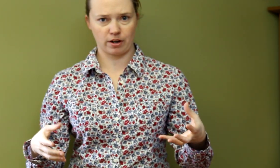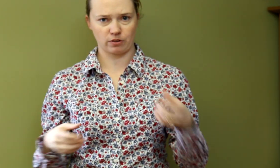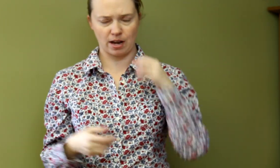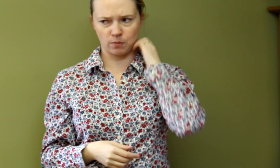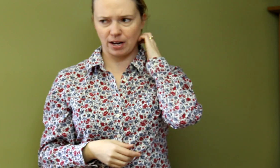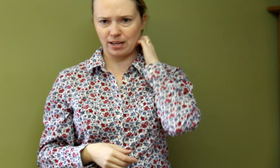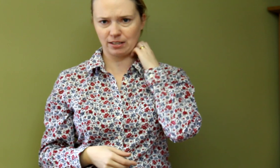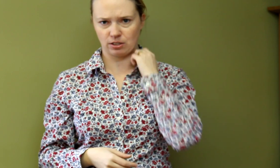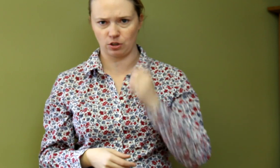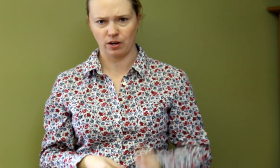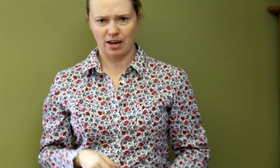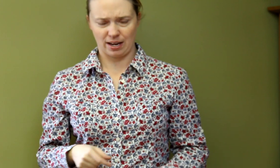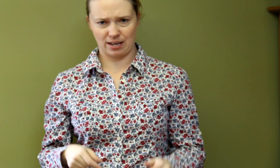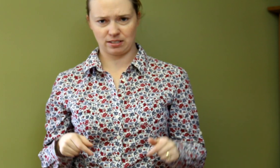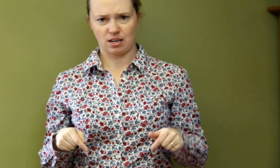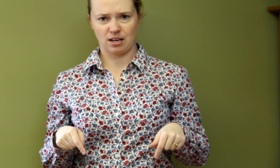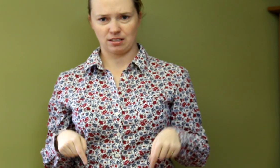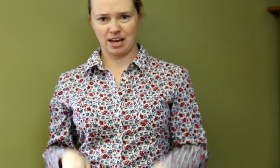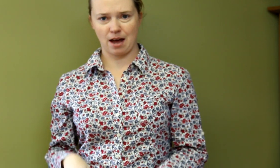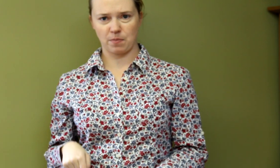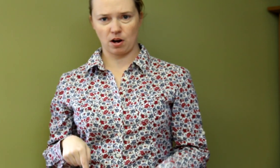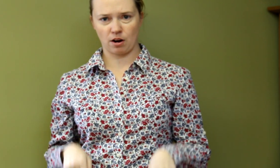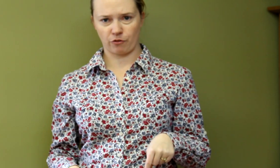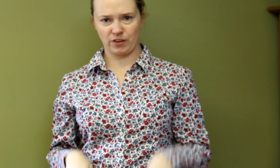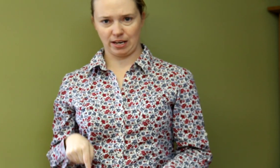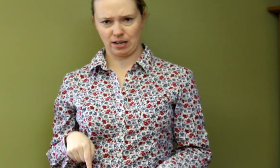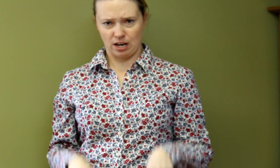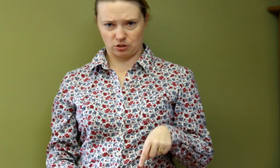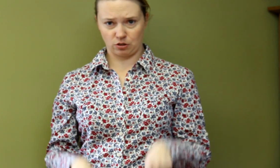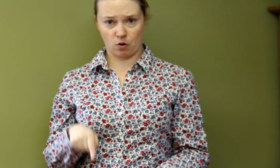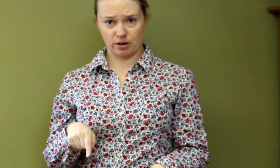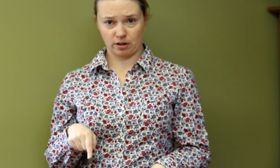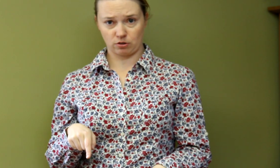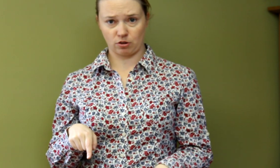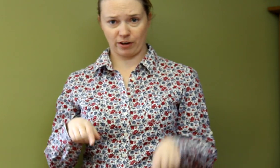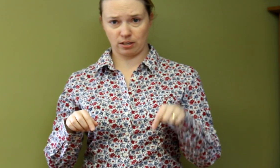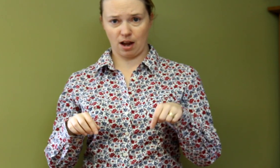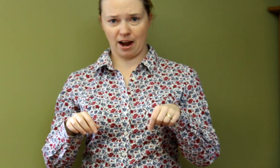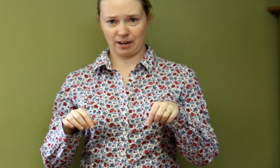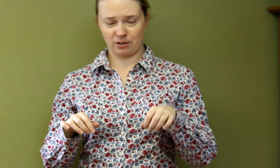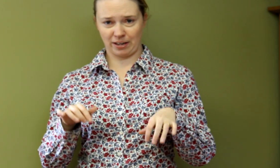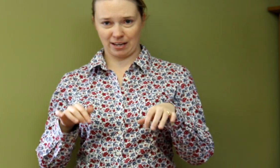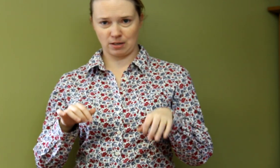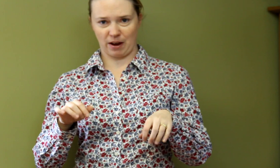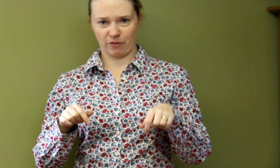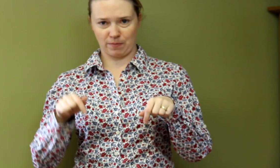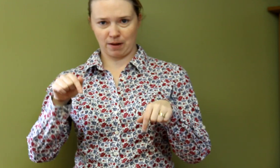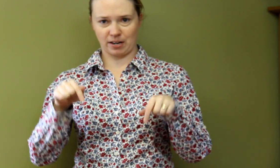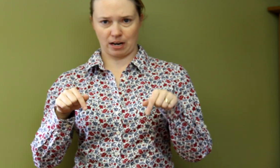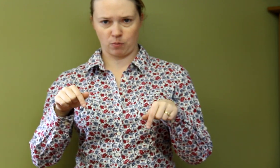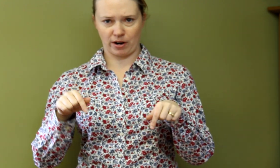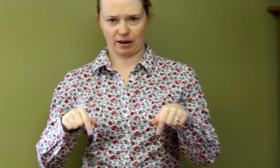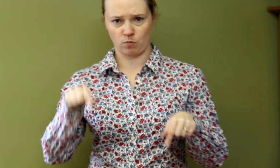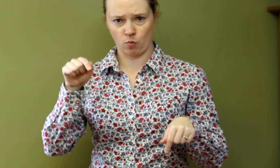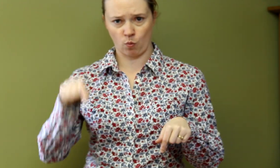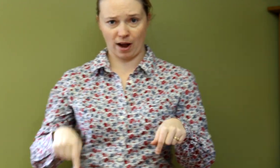notes. And what I like to do is tap our feet to the quarter notes. So if I, I know you can't see my feet, but I'm going to kind of point out one,